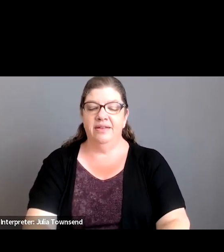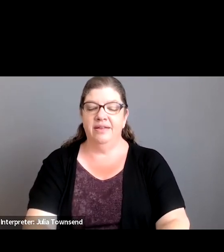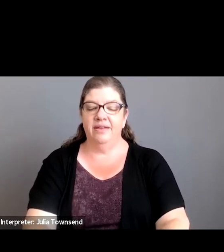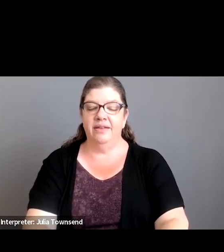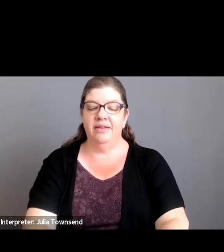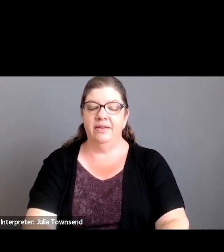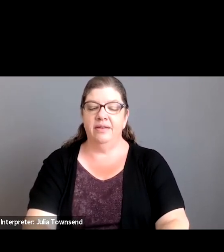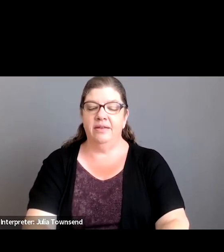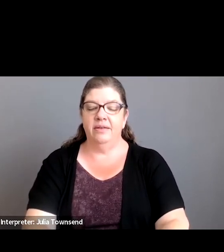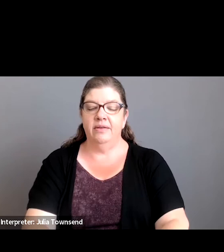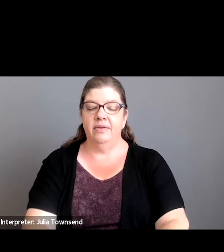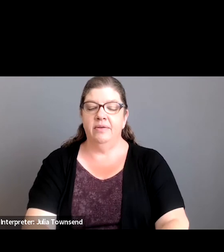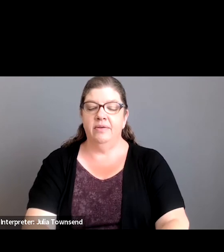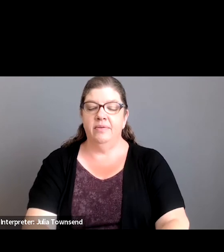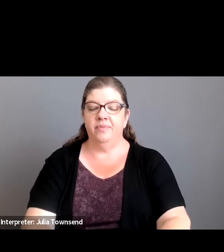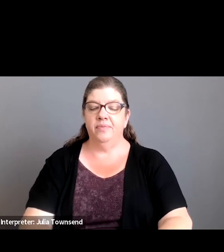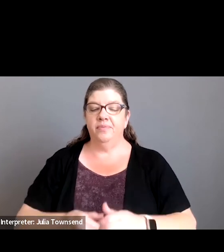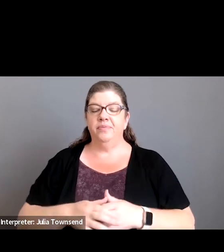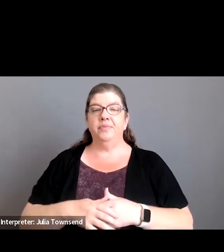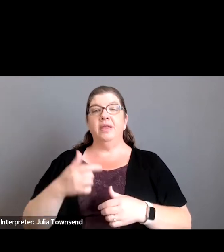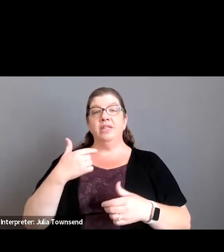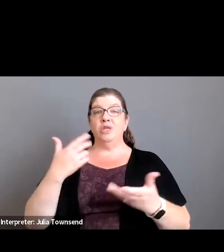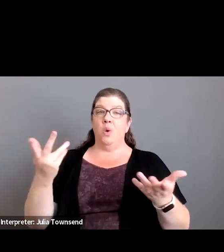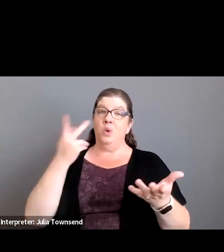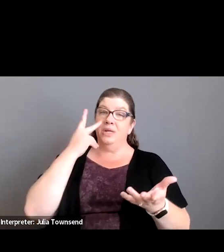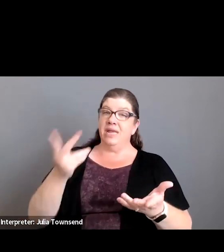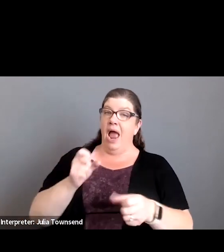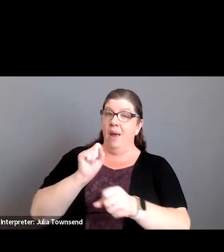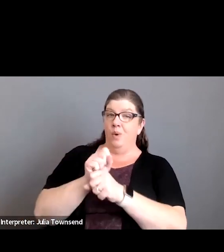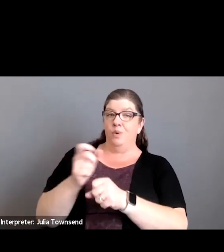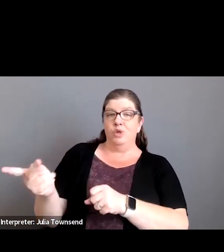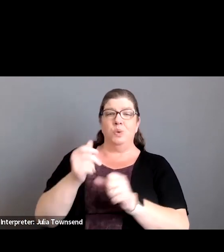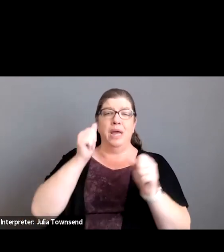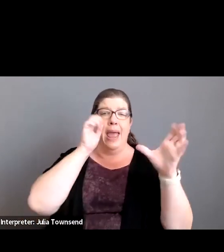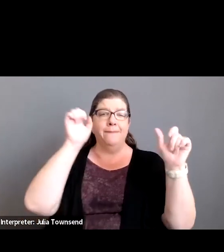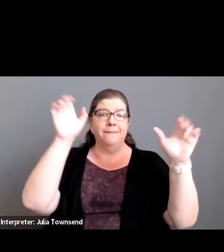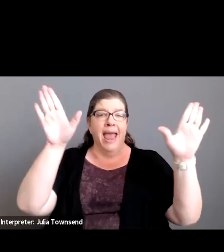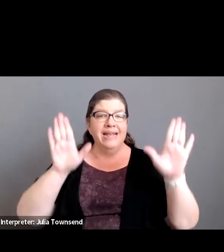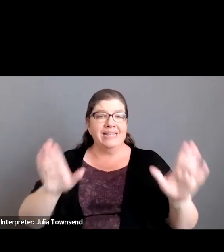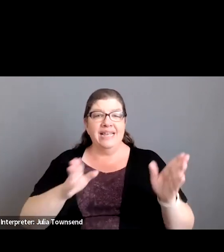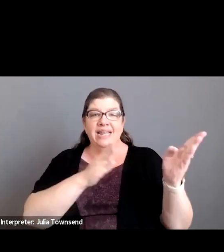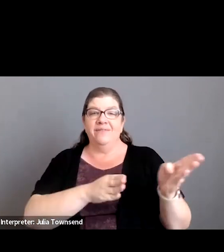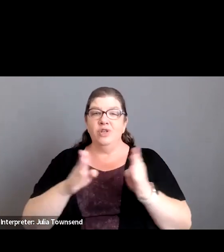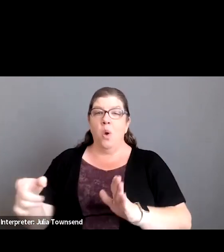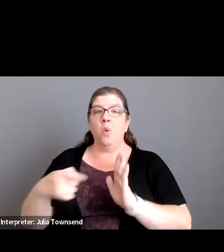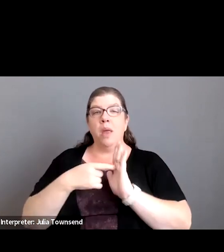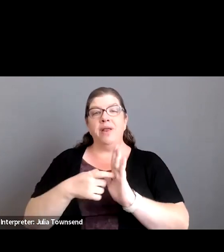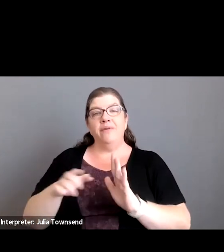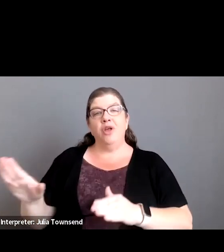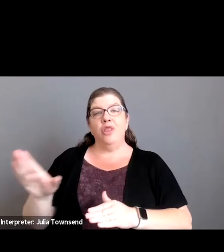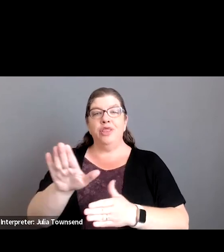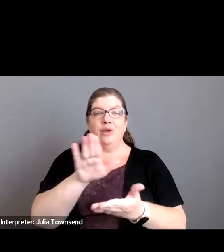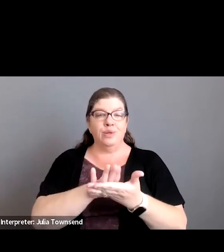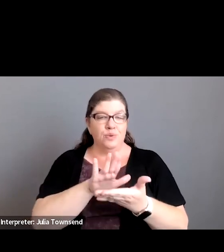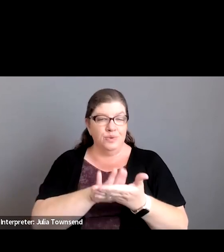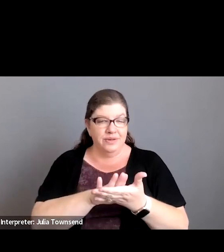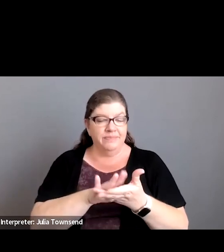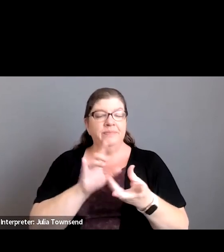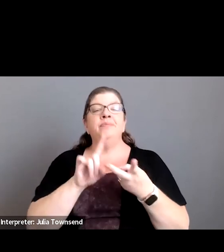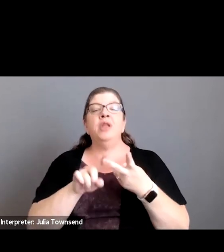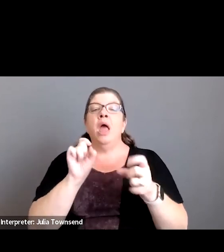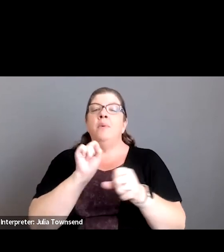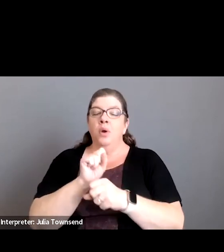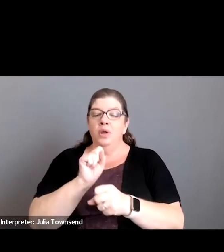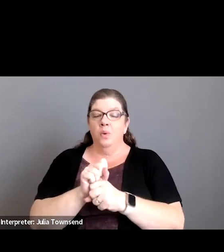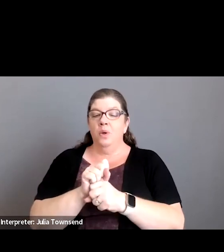see i am working with two amazing individuals who are the representatives for their respective campuses but i'm also working